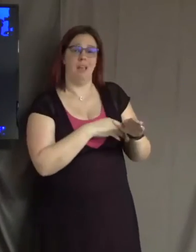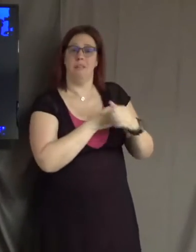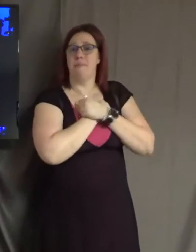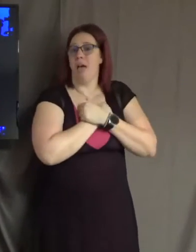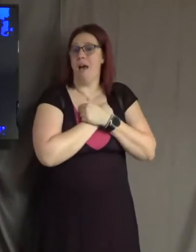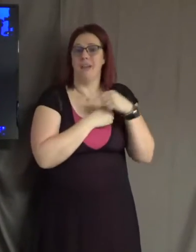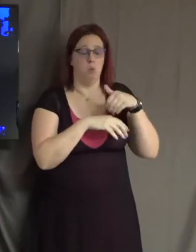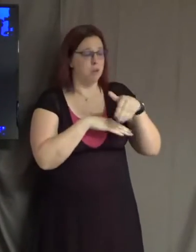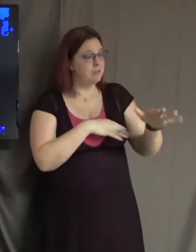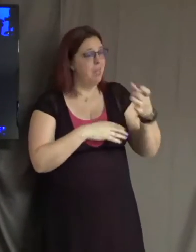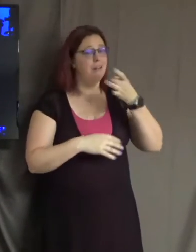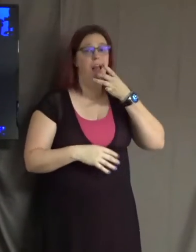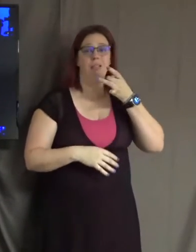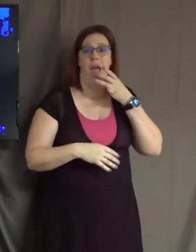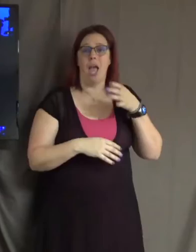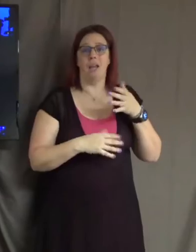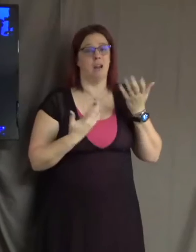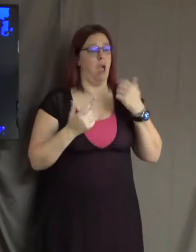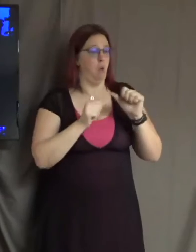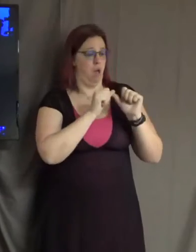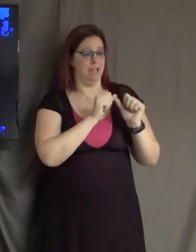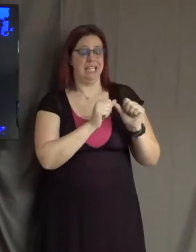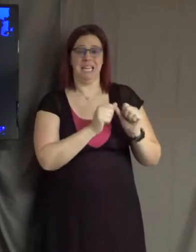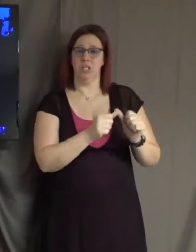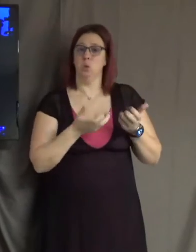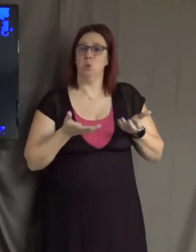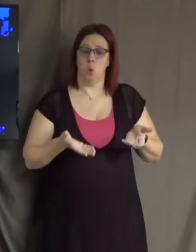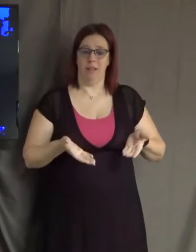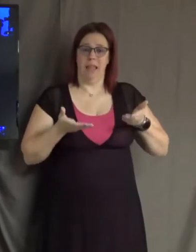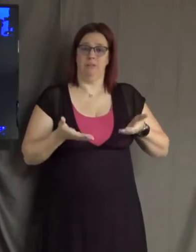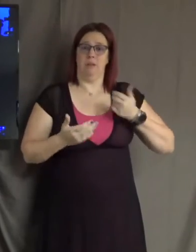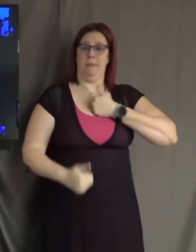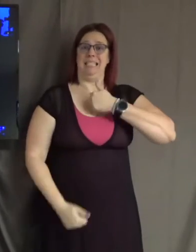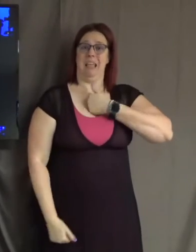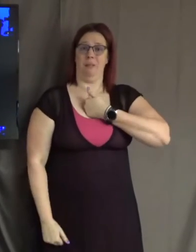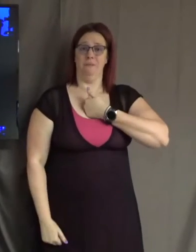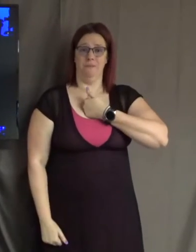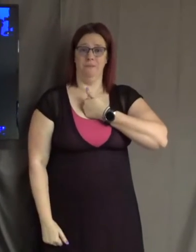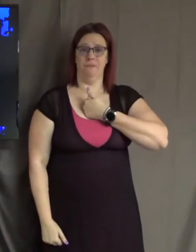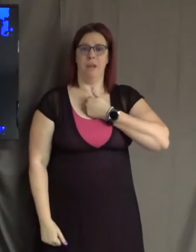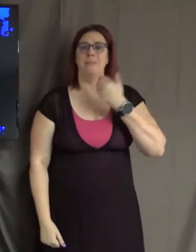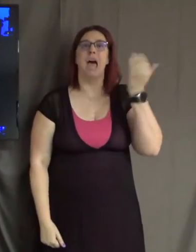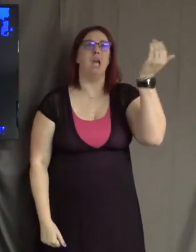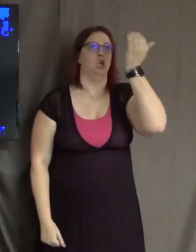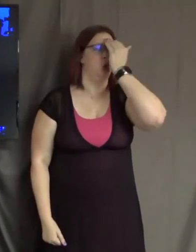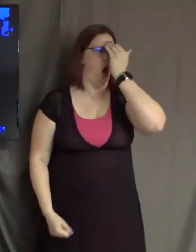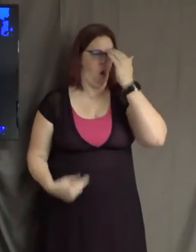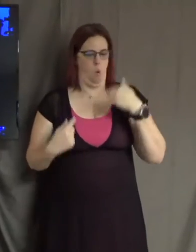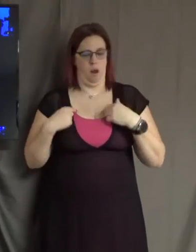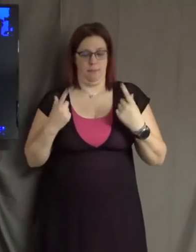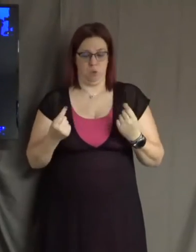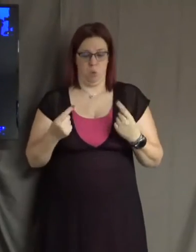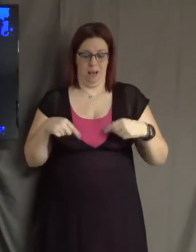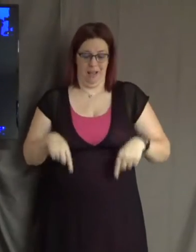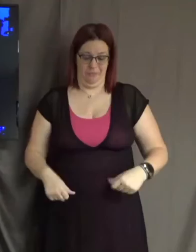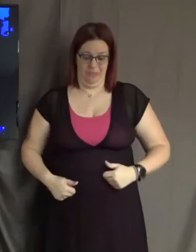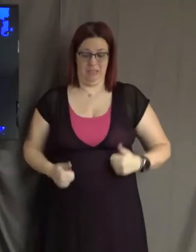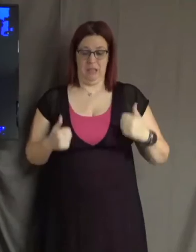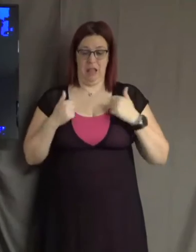and I'm going to continue to lift myself up because I know that what I've come here to do in this life is to be the authentic